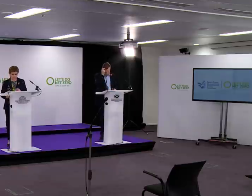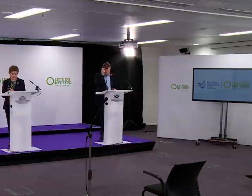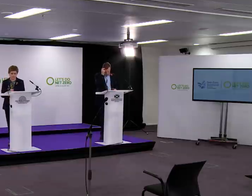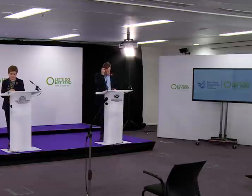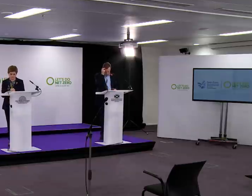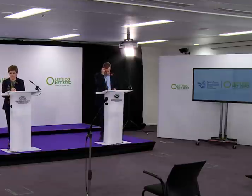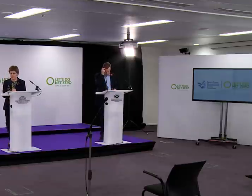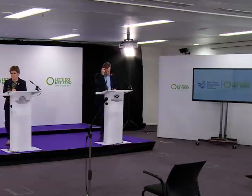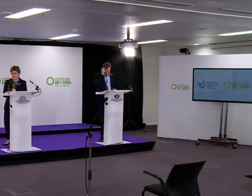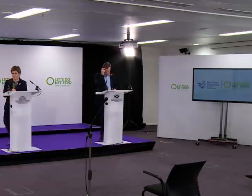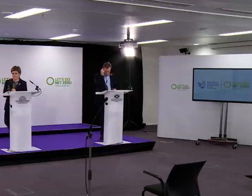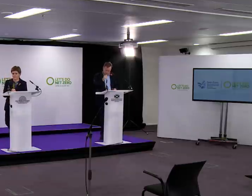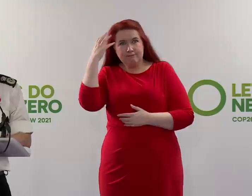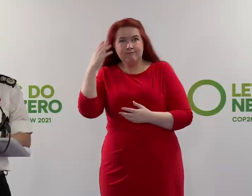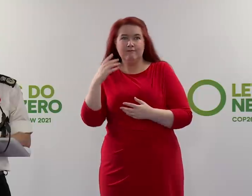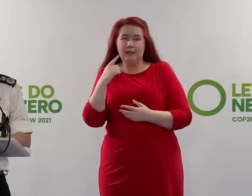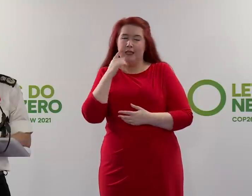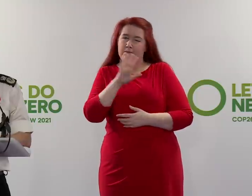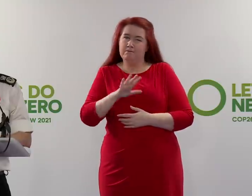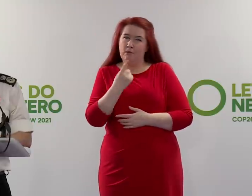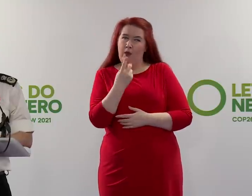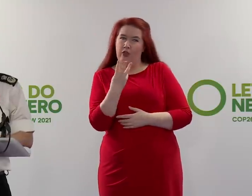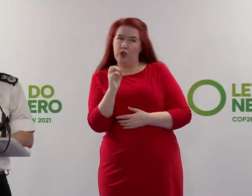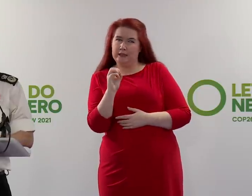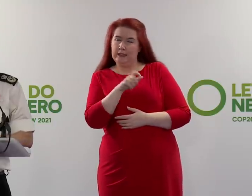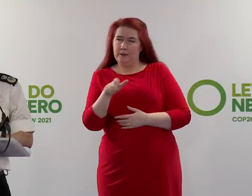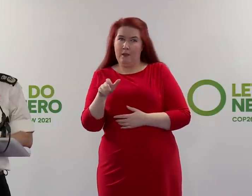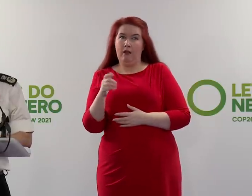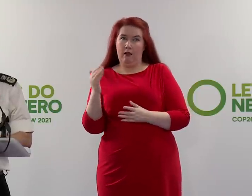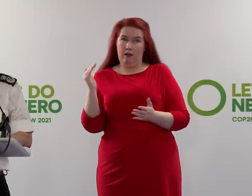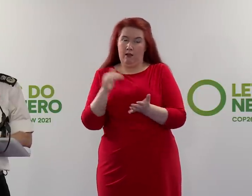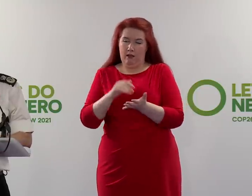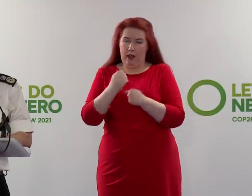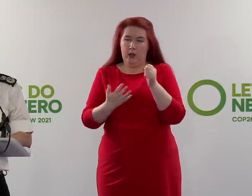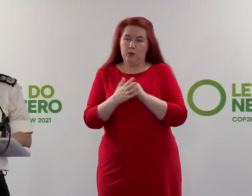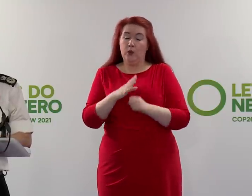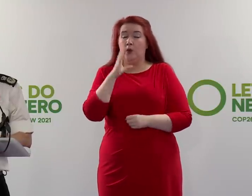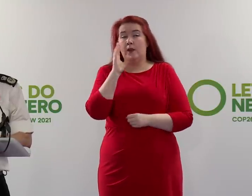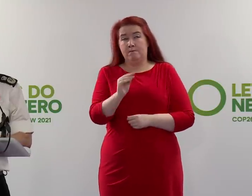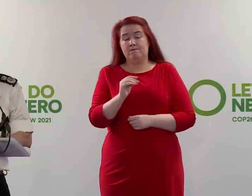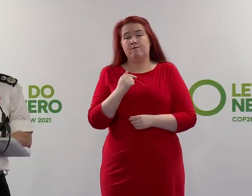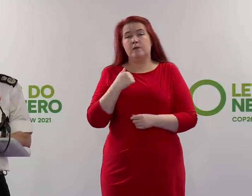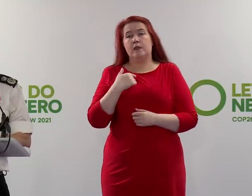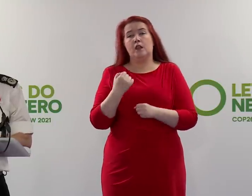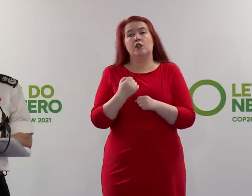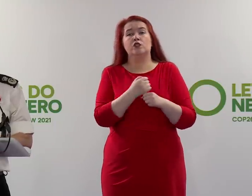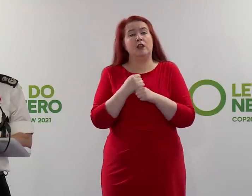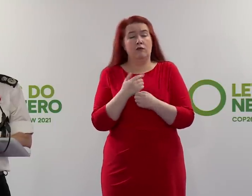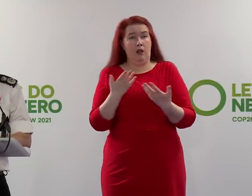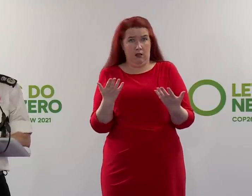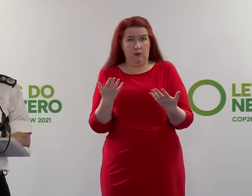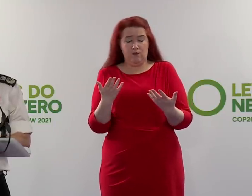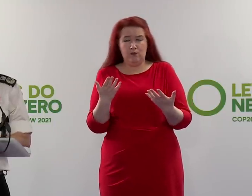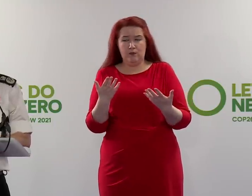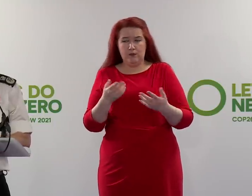over that period, I think up to around about 130. What I can say to you in general terms is that